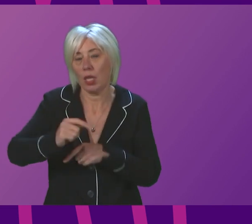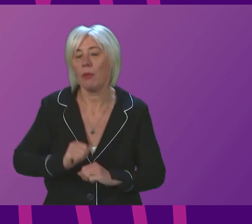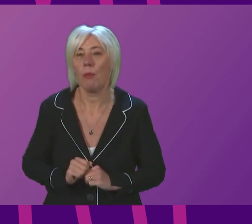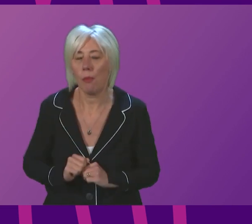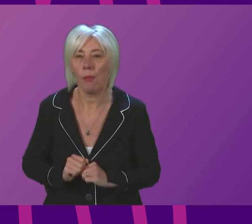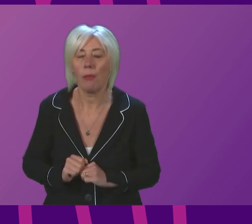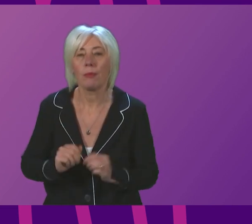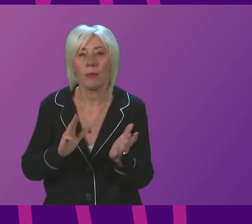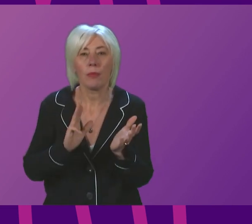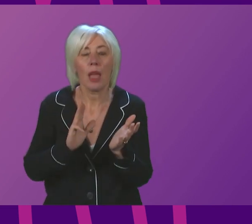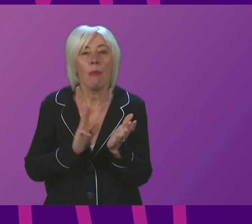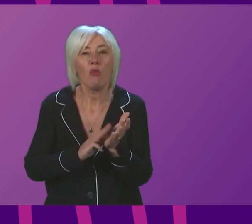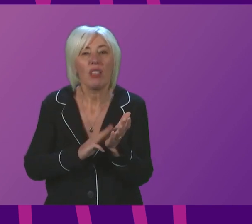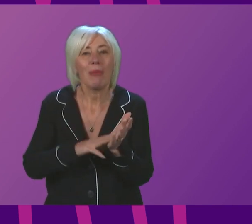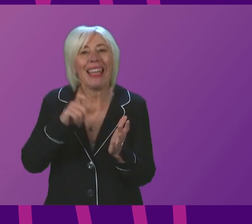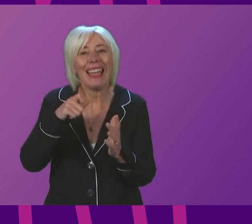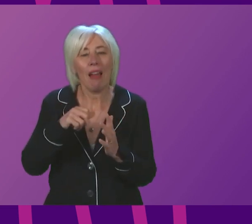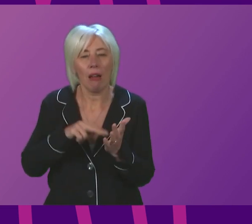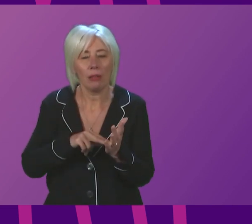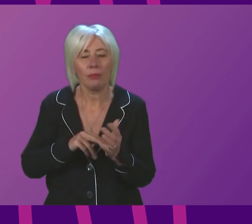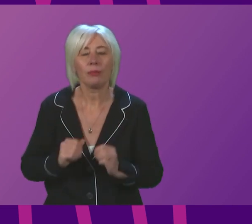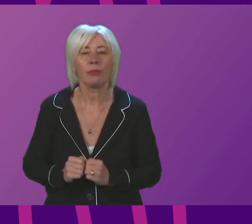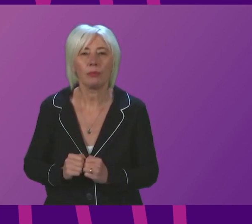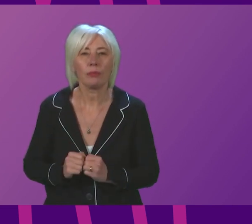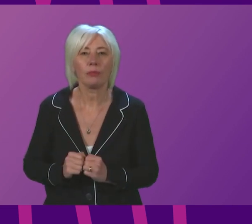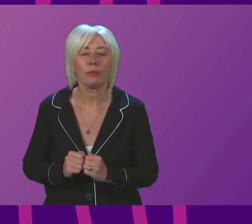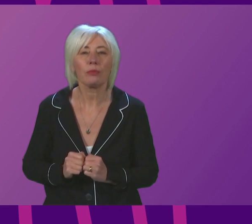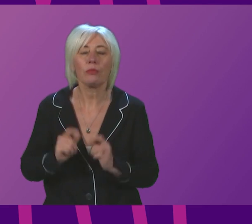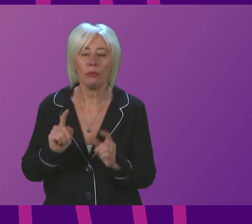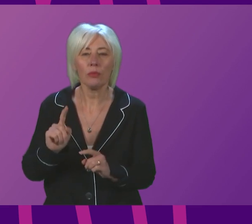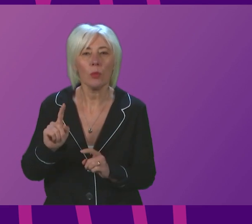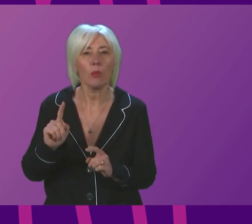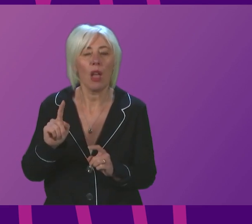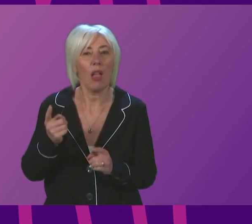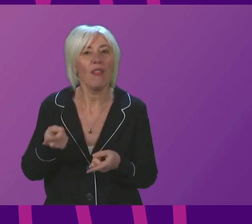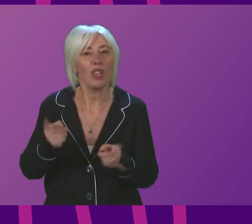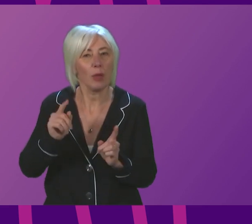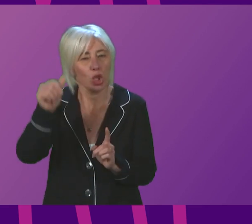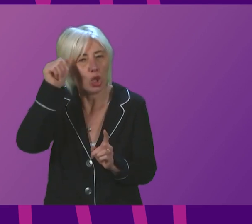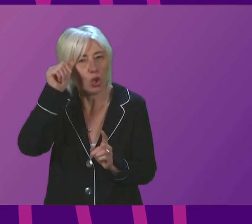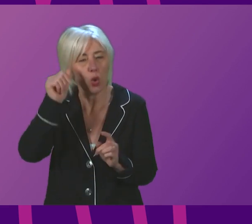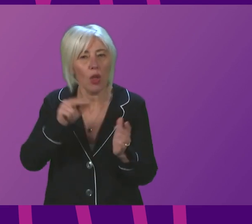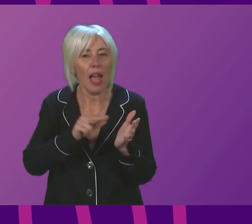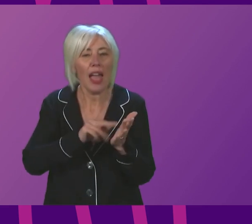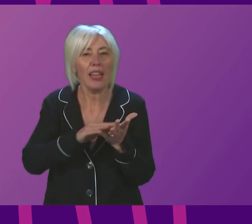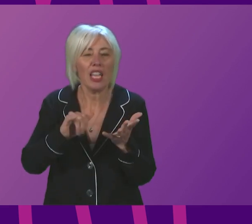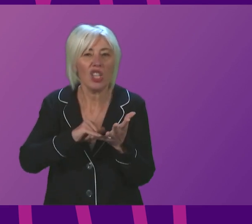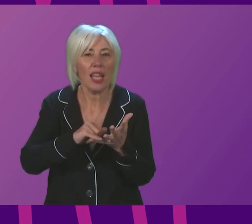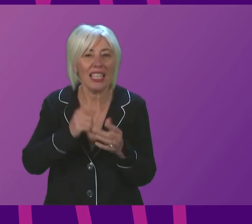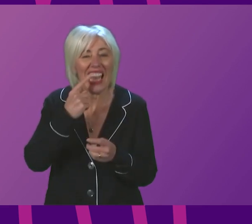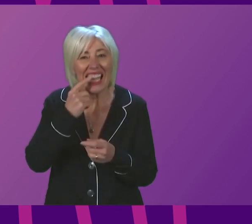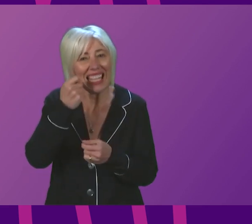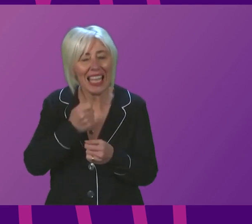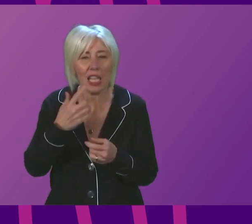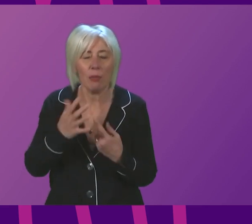Marie McNair to be followed by Katie Clarke. Thank you, Mr Secretary. The First Minister will be aware of the strain that NHS dentists have been under